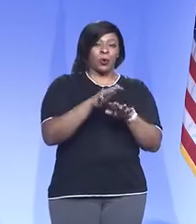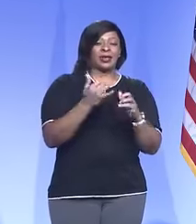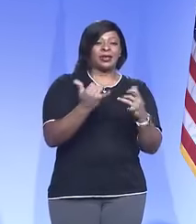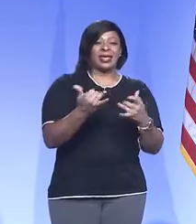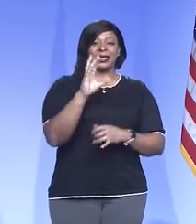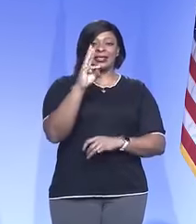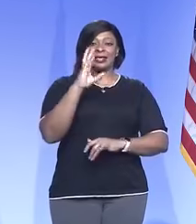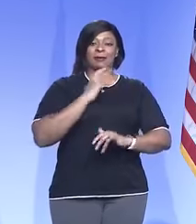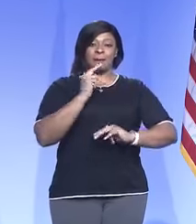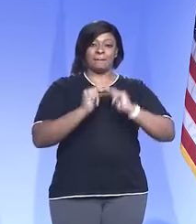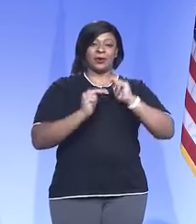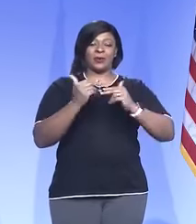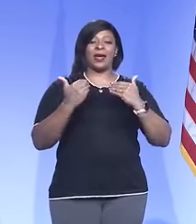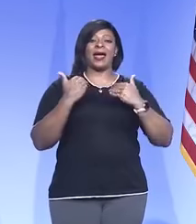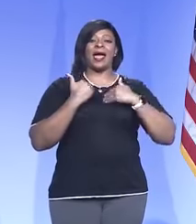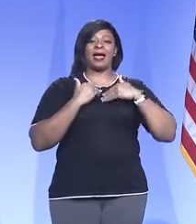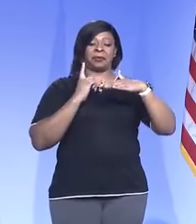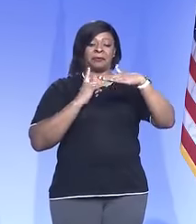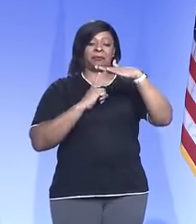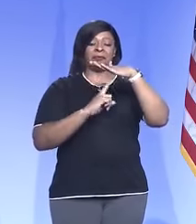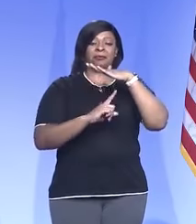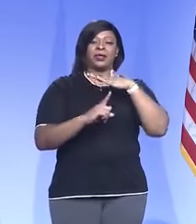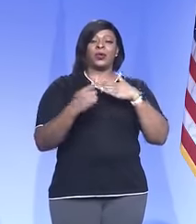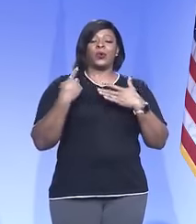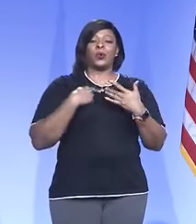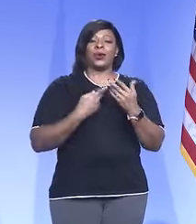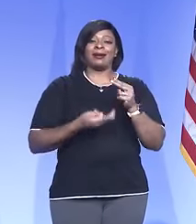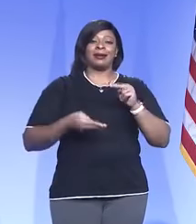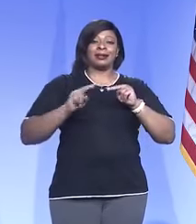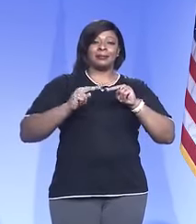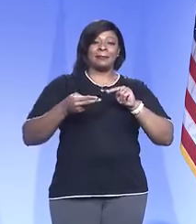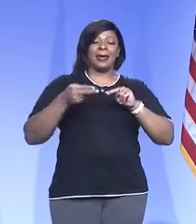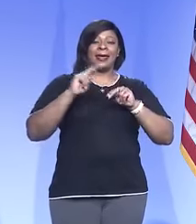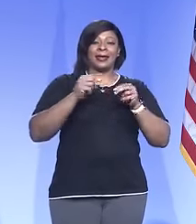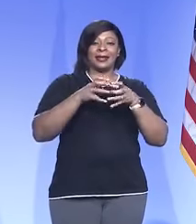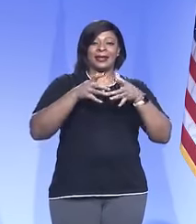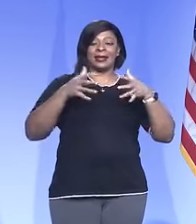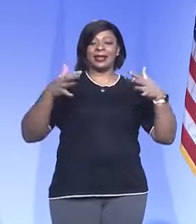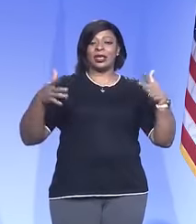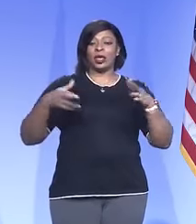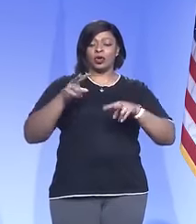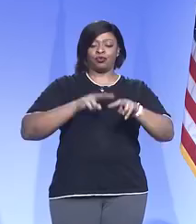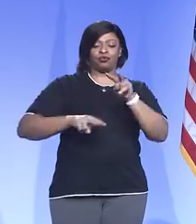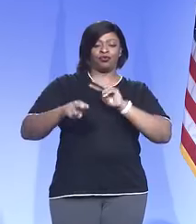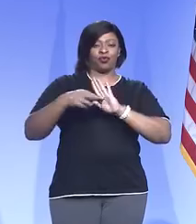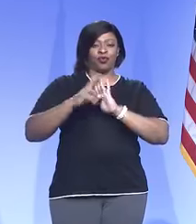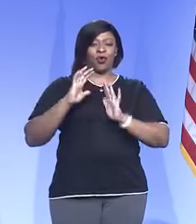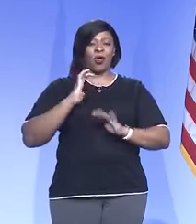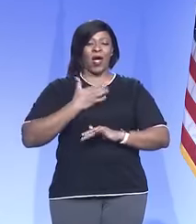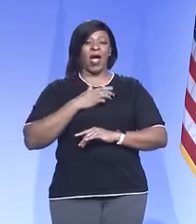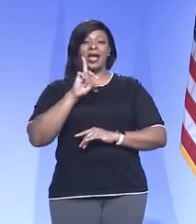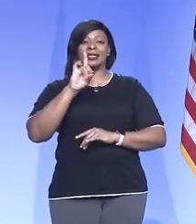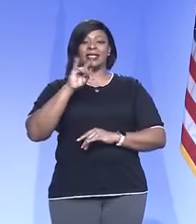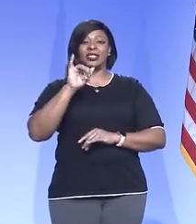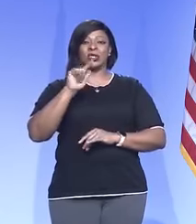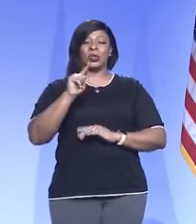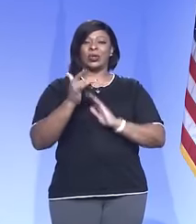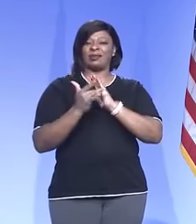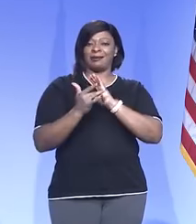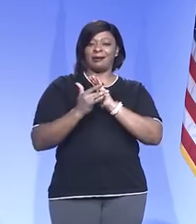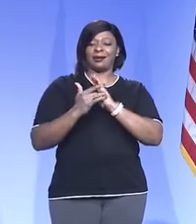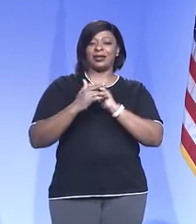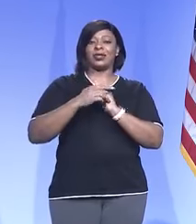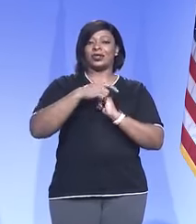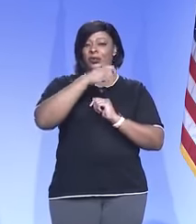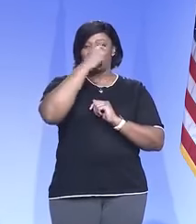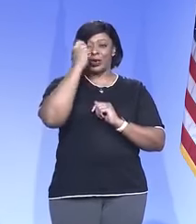six of our buildings, and we are constantly expanding and reviewing our digital screening approach for the